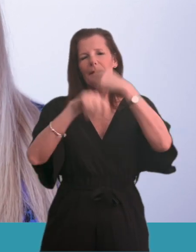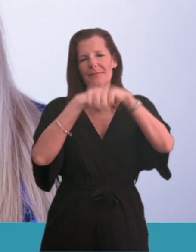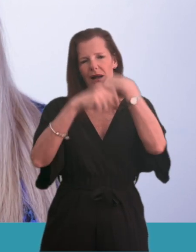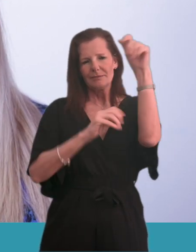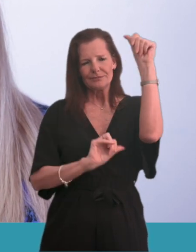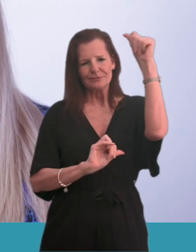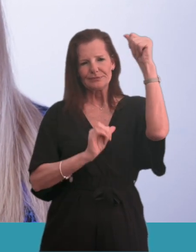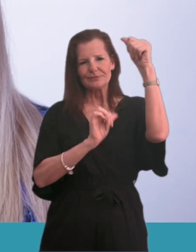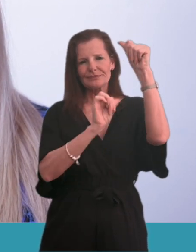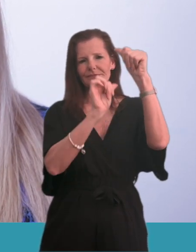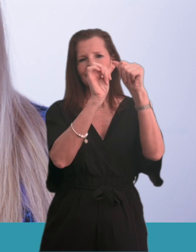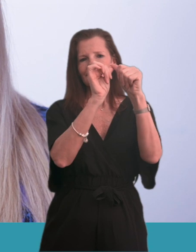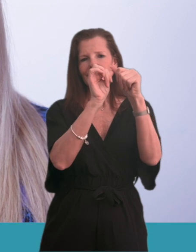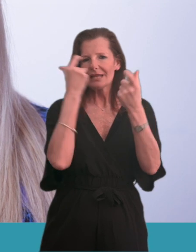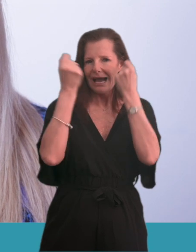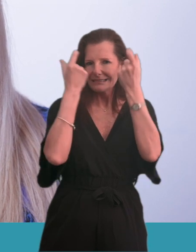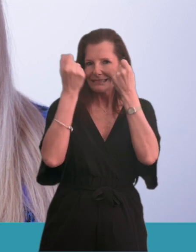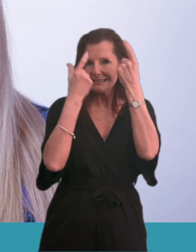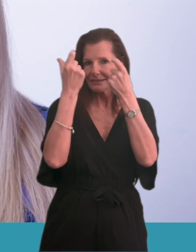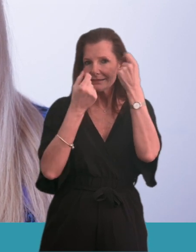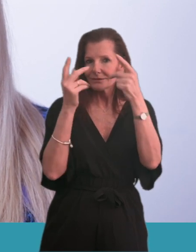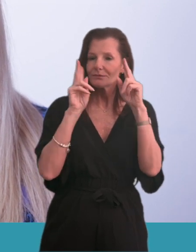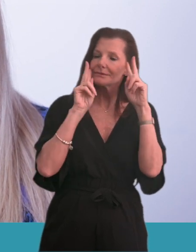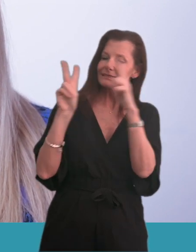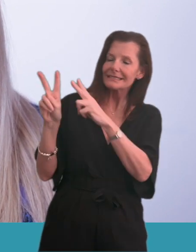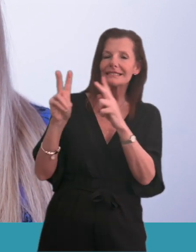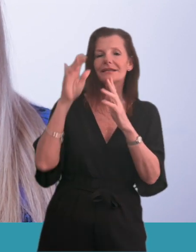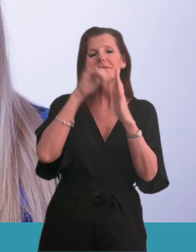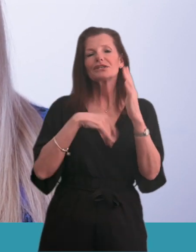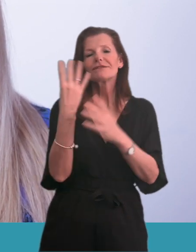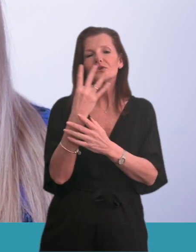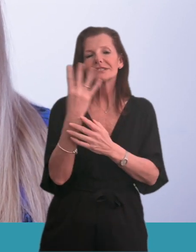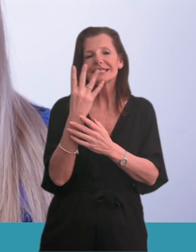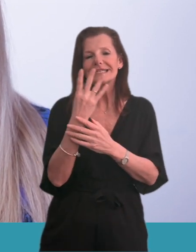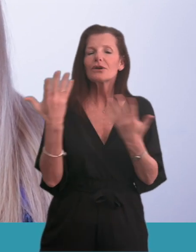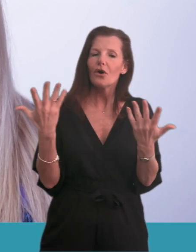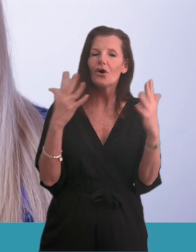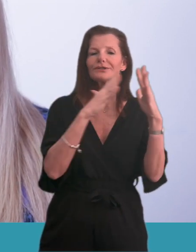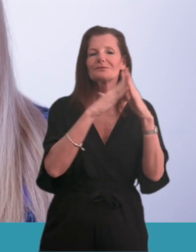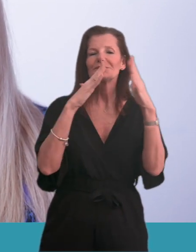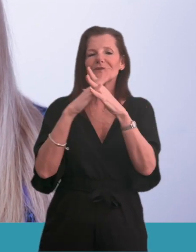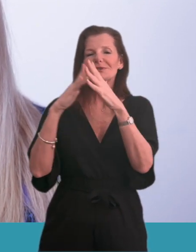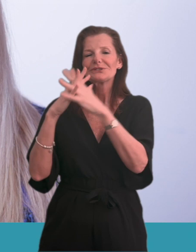list down to a short list of proposals. See the short list on page 14 or read more at www